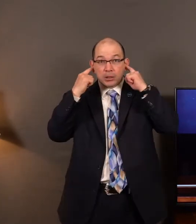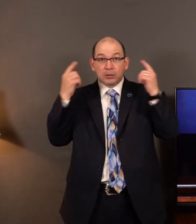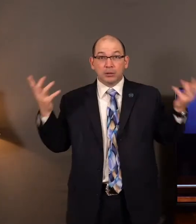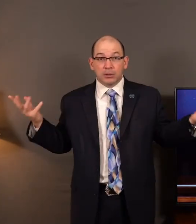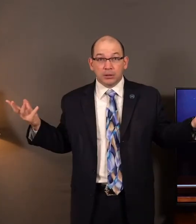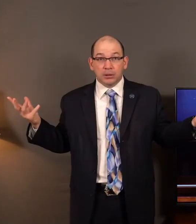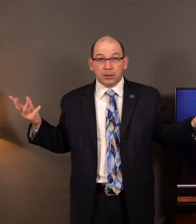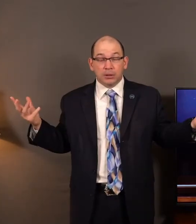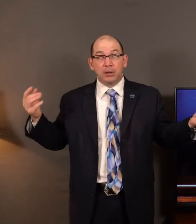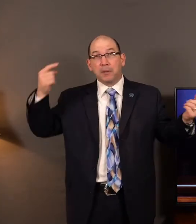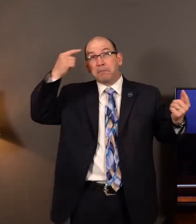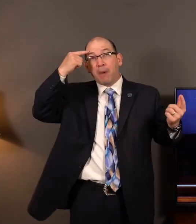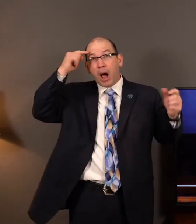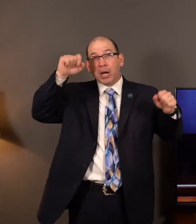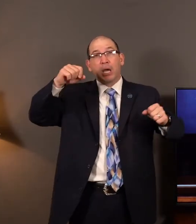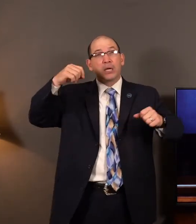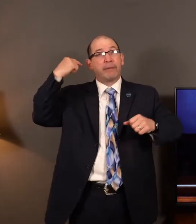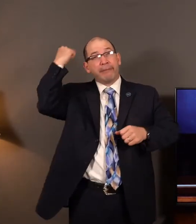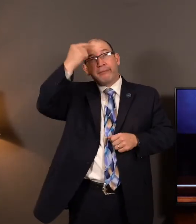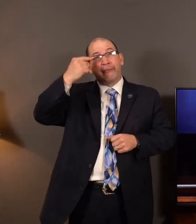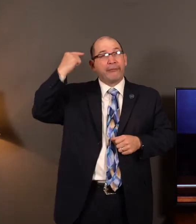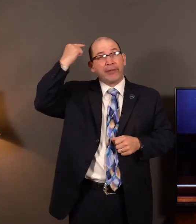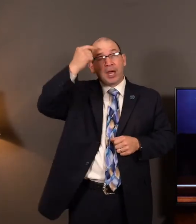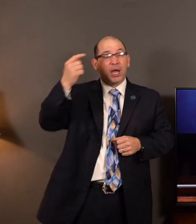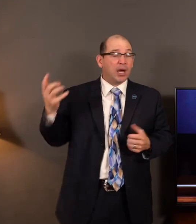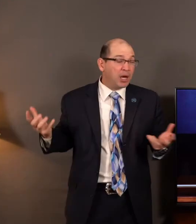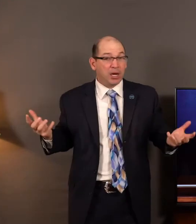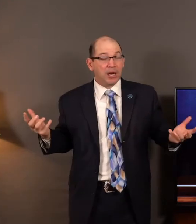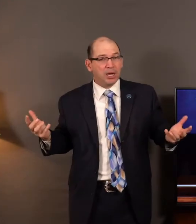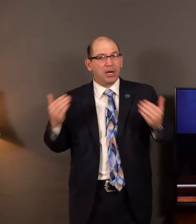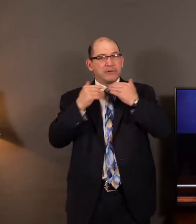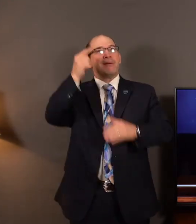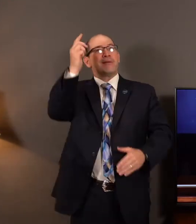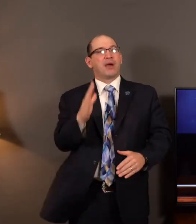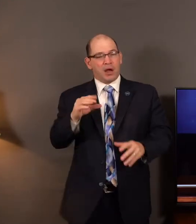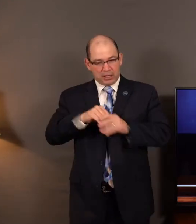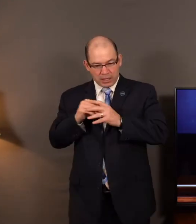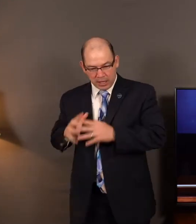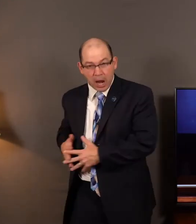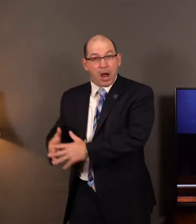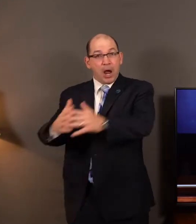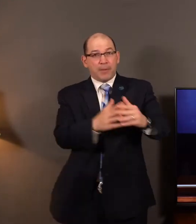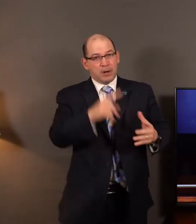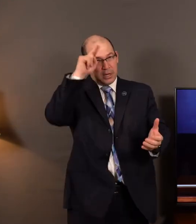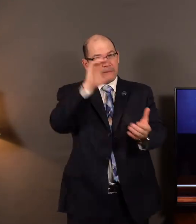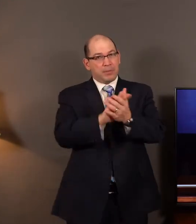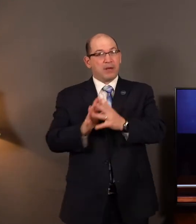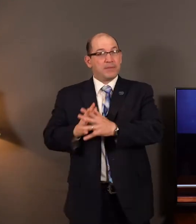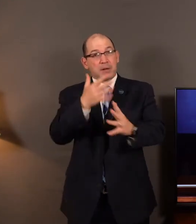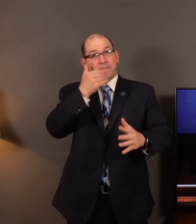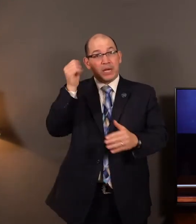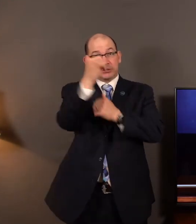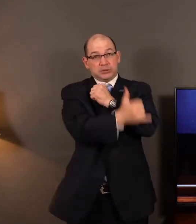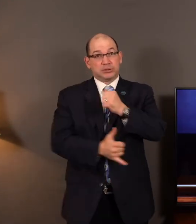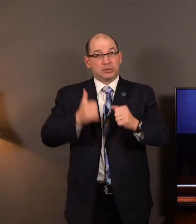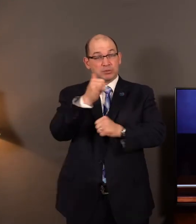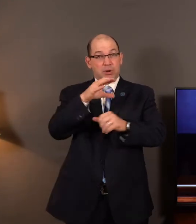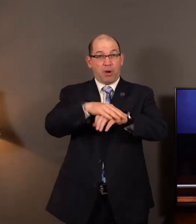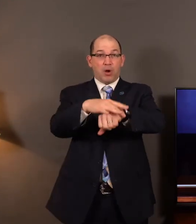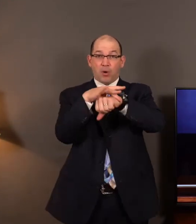and a mind that can reason most of the time. I'm thankful I live in America. still believe America is the greatest country on the planet. I'm grateful for my